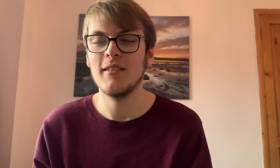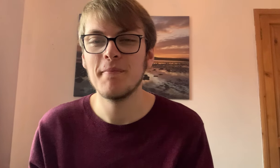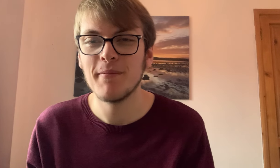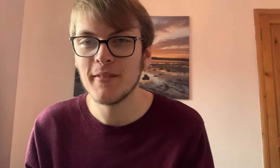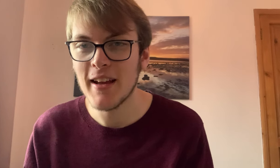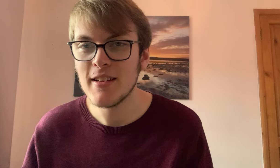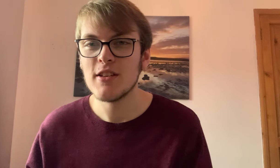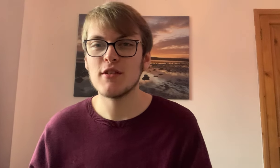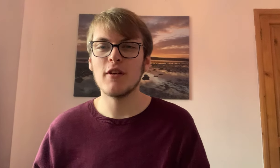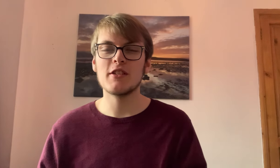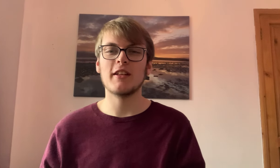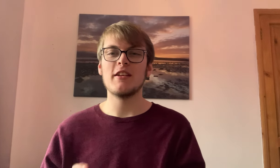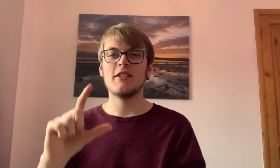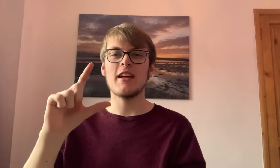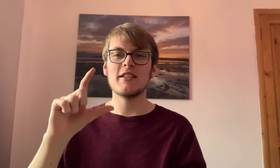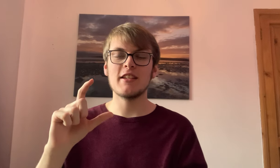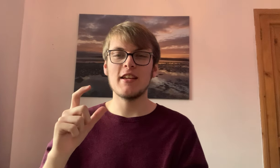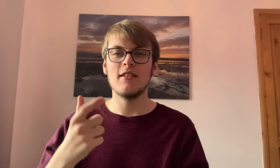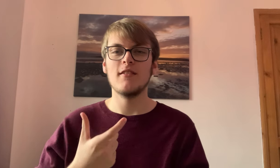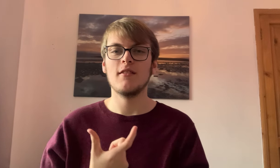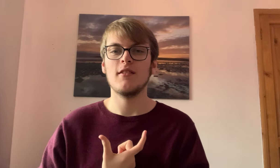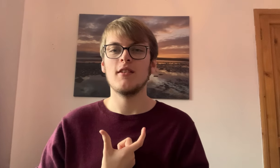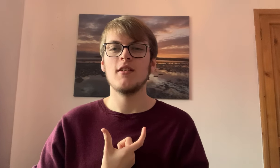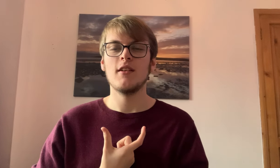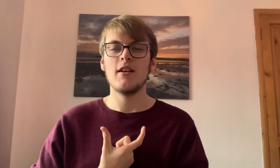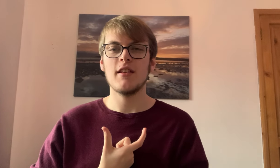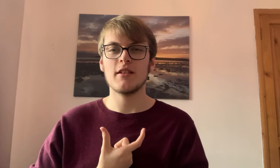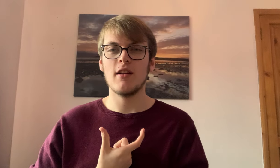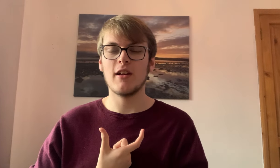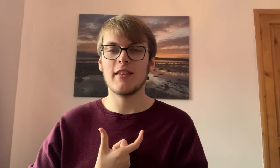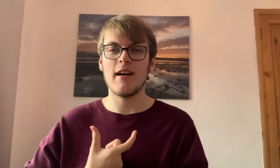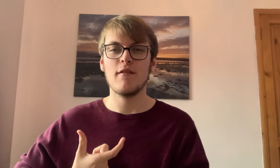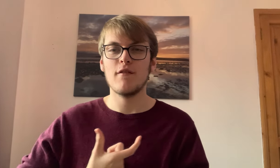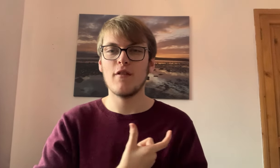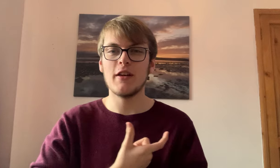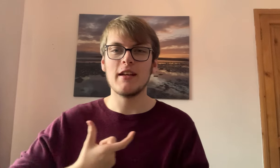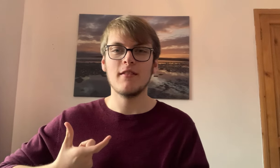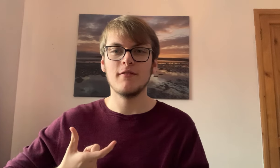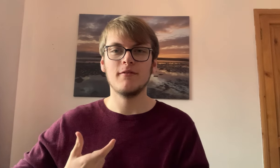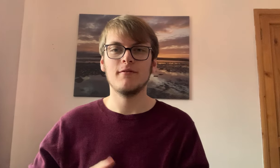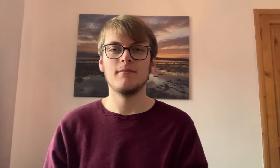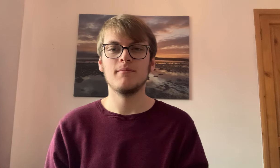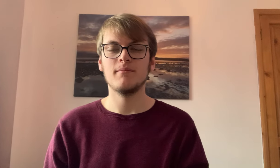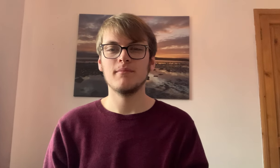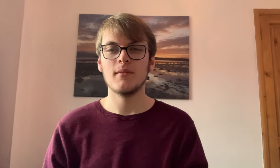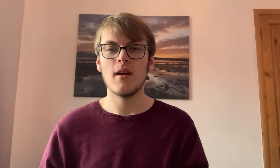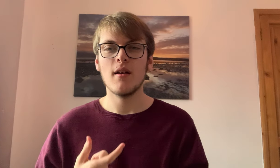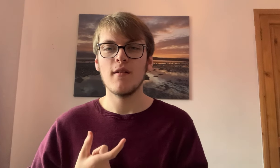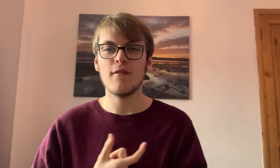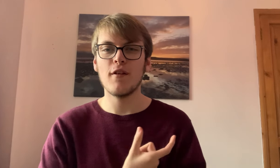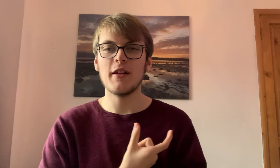Okay? So funny's like this. You get your C? Like that. Funny. Funny.